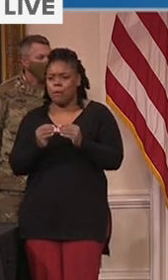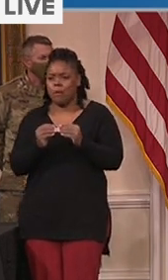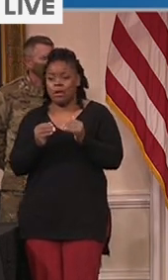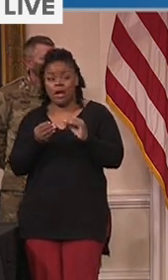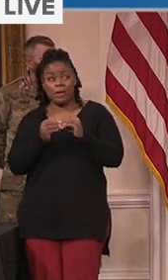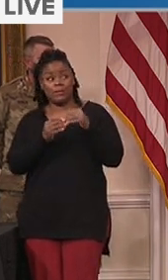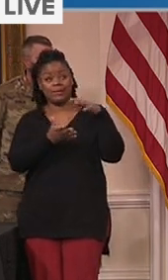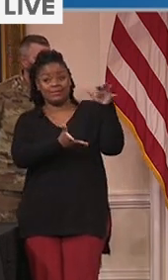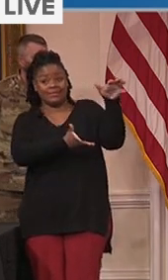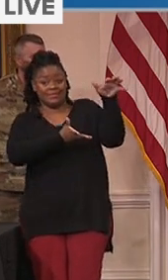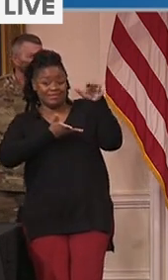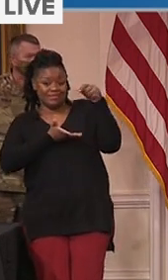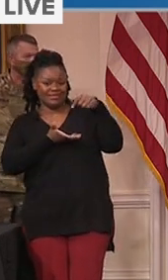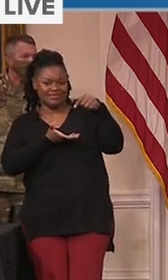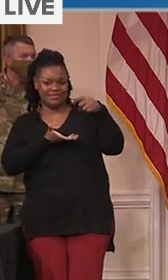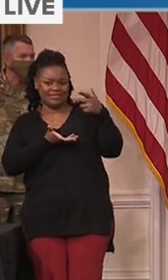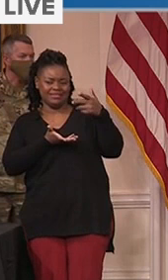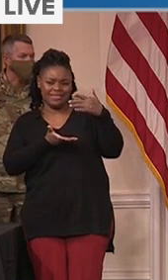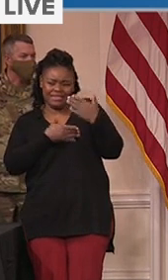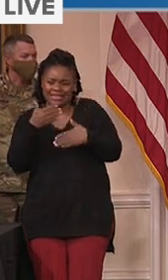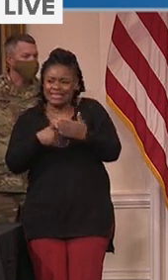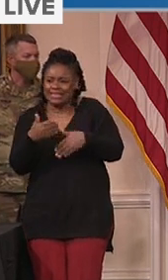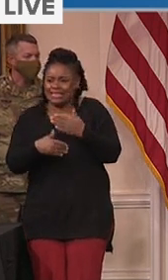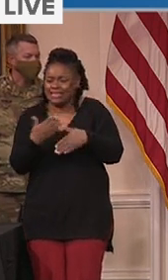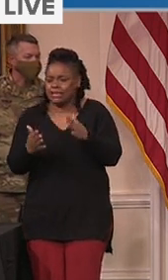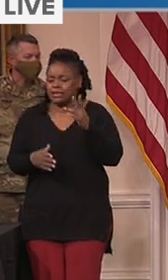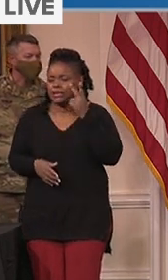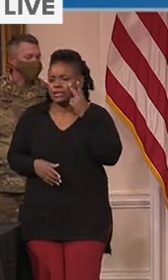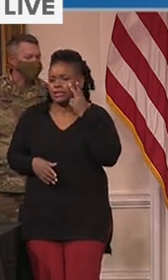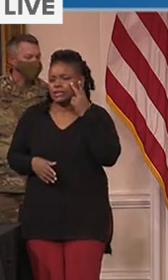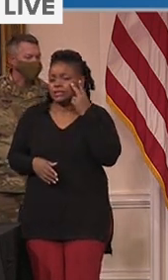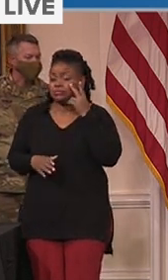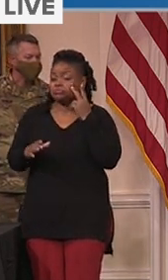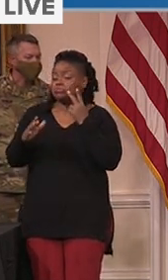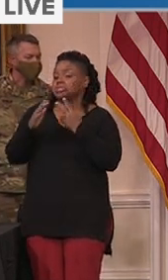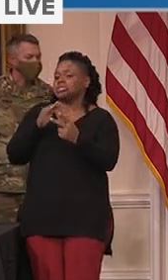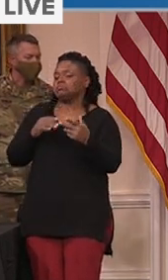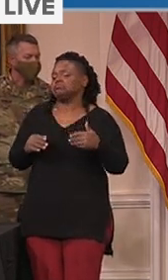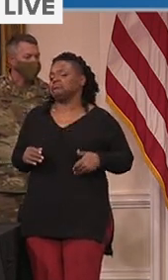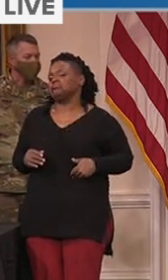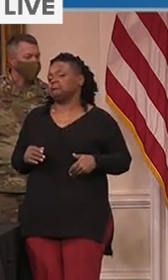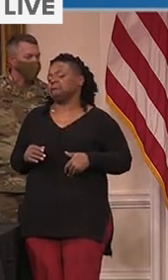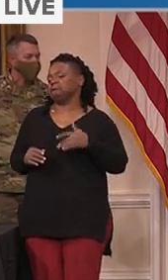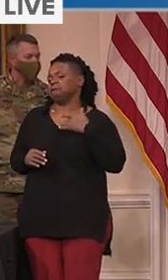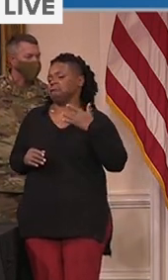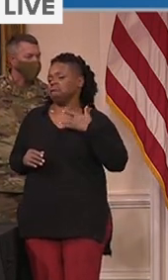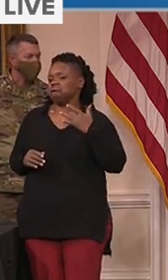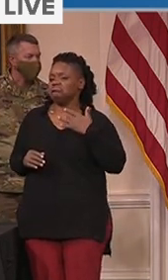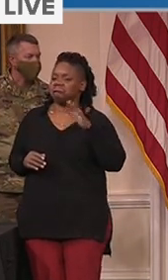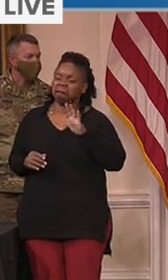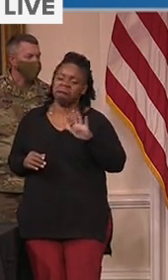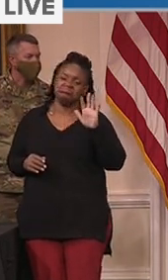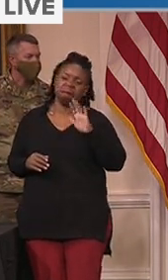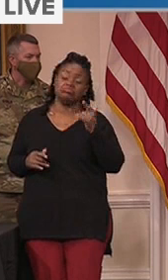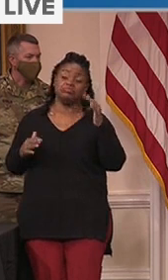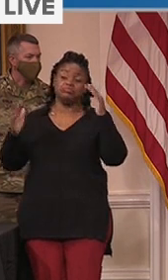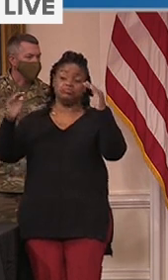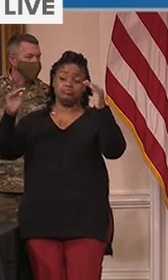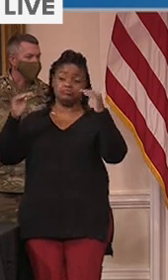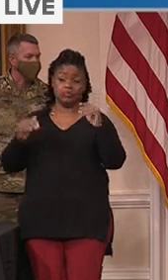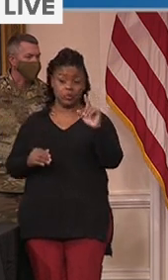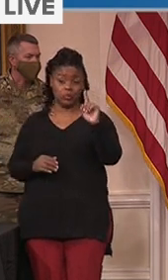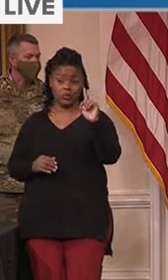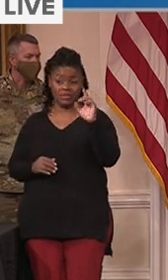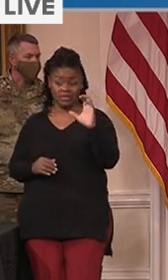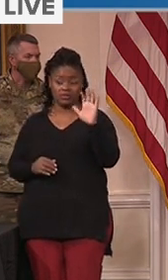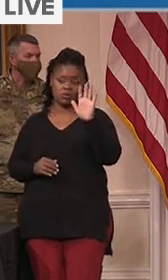but based on the current rate of the allocation that we're receiving from the federal government, we expect to be able to move into phase one C